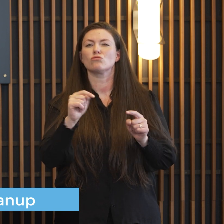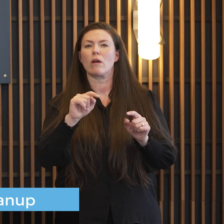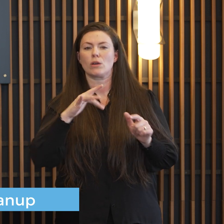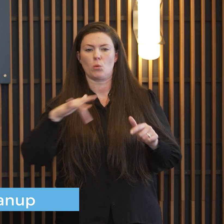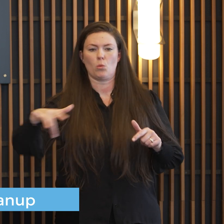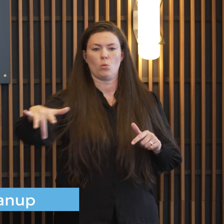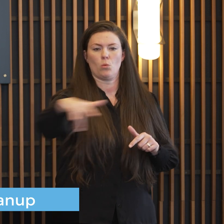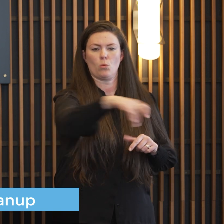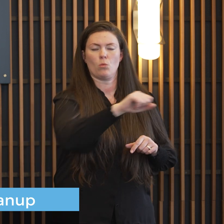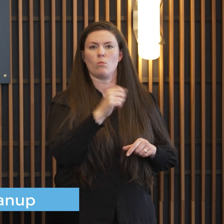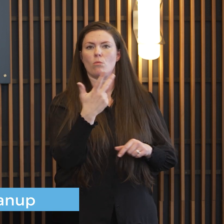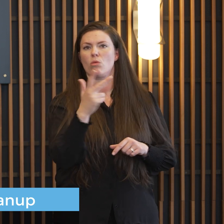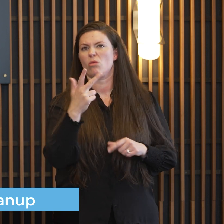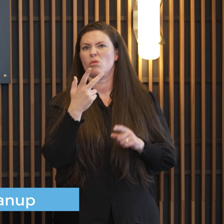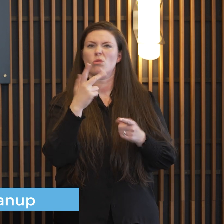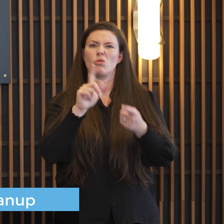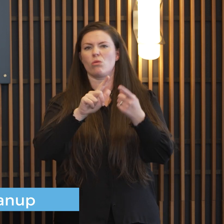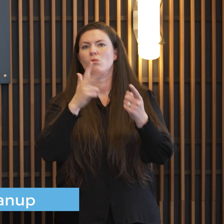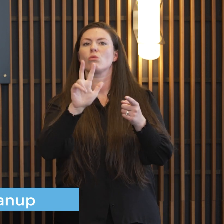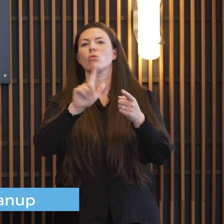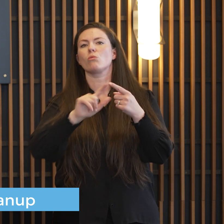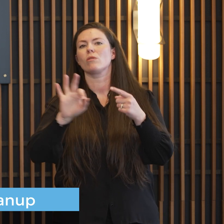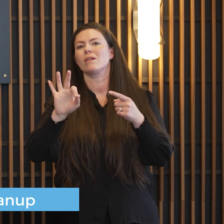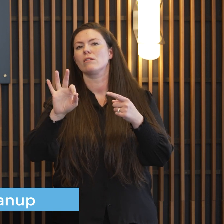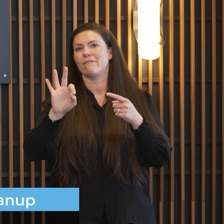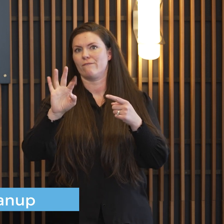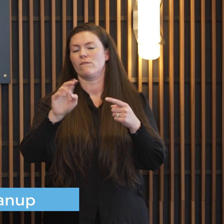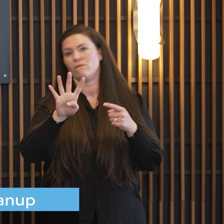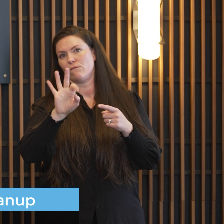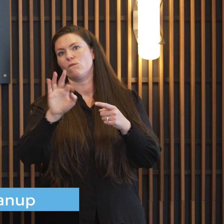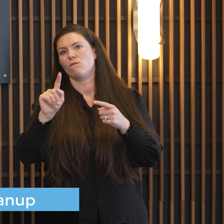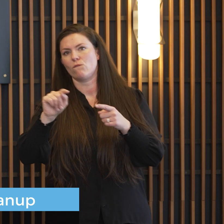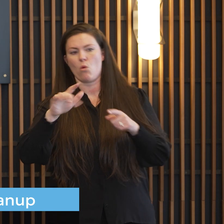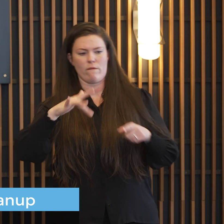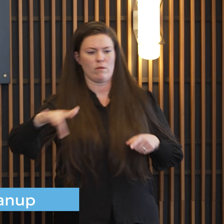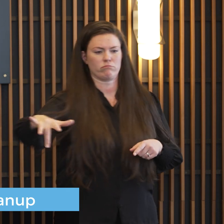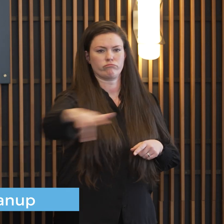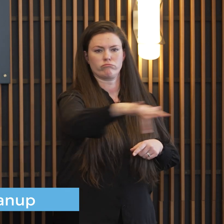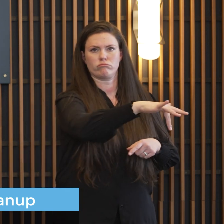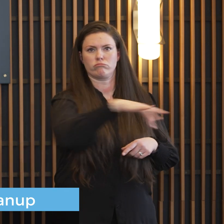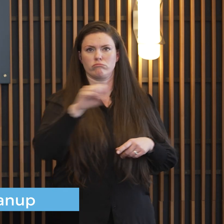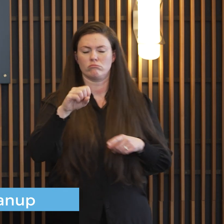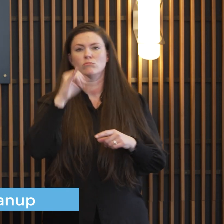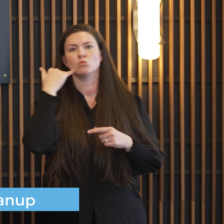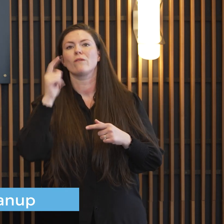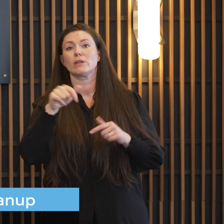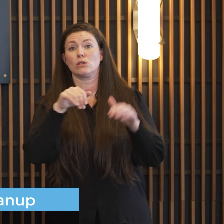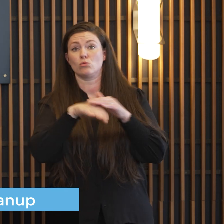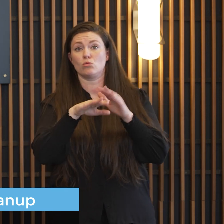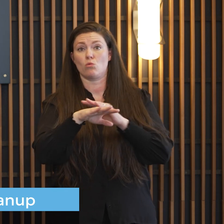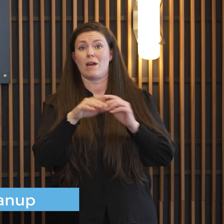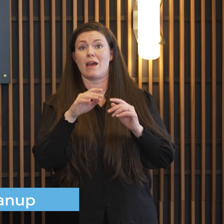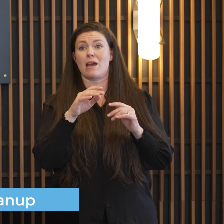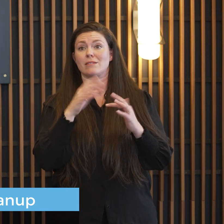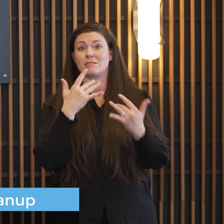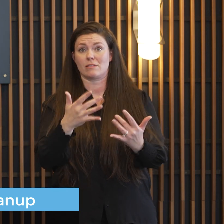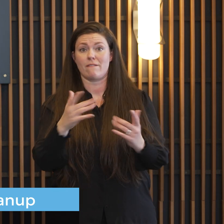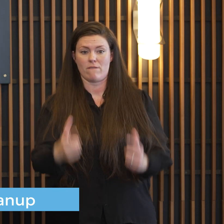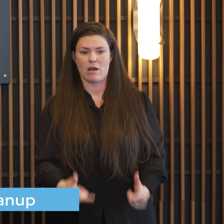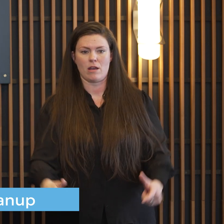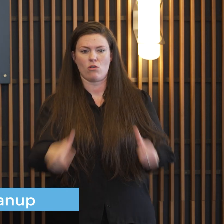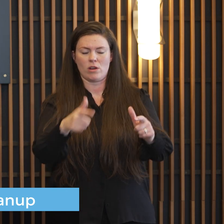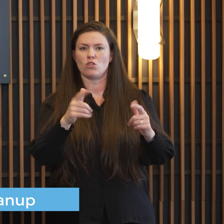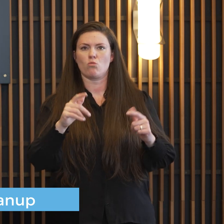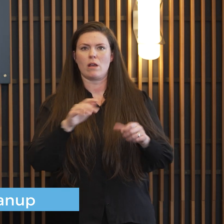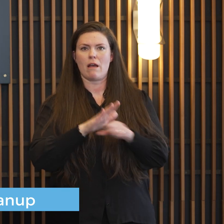so it's uh those seconds are going to make a big difference uh when those crews show up to get access to those hydrants so with that